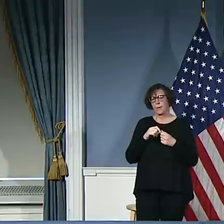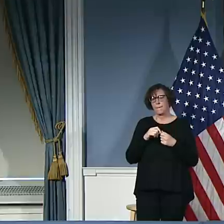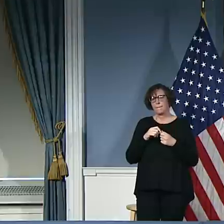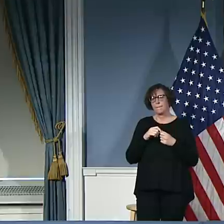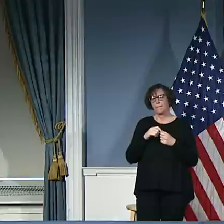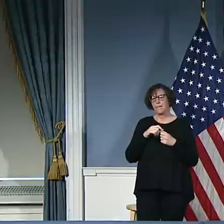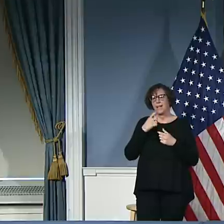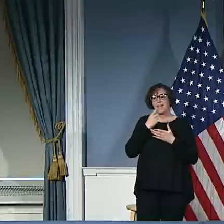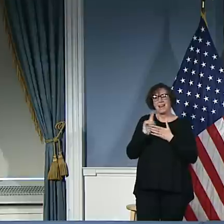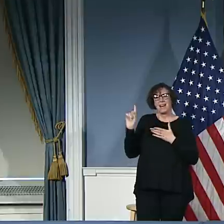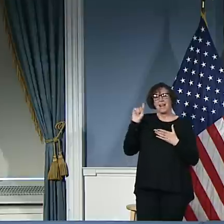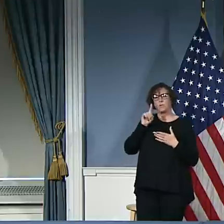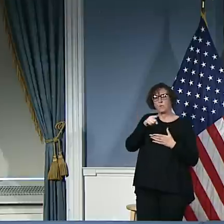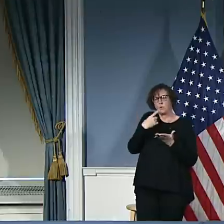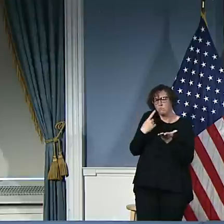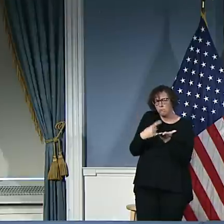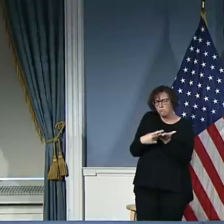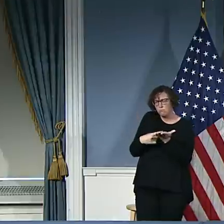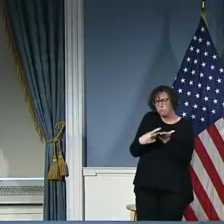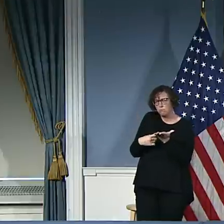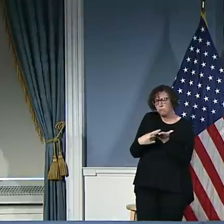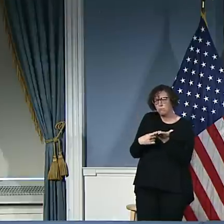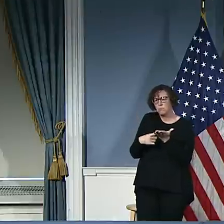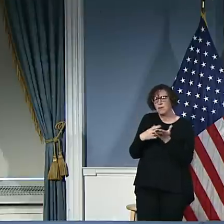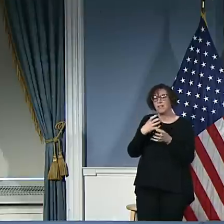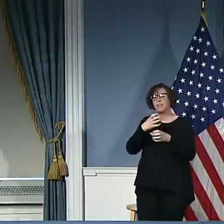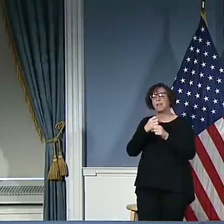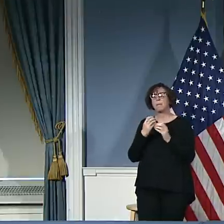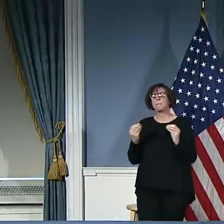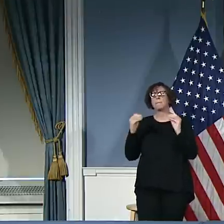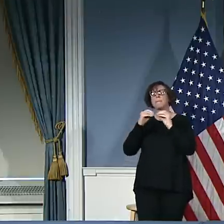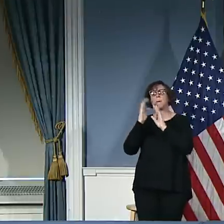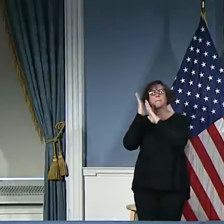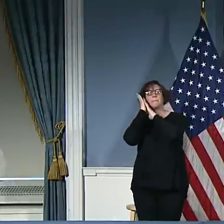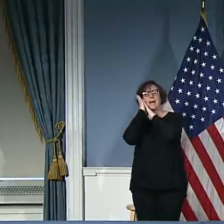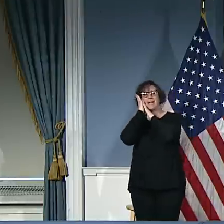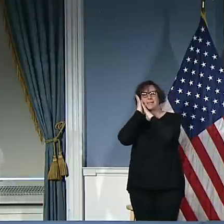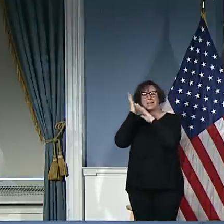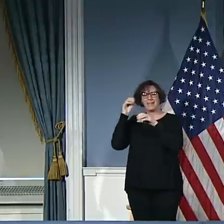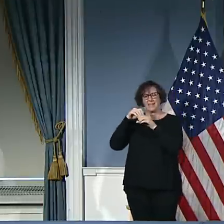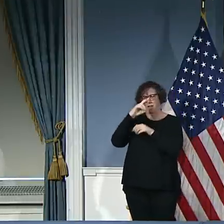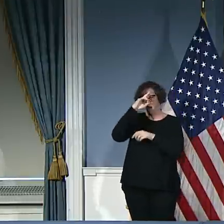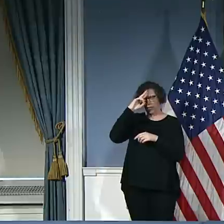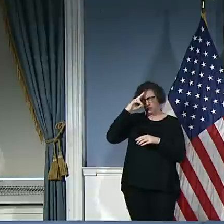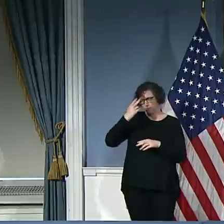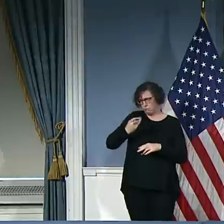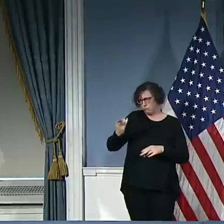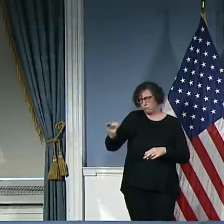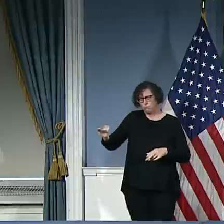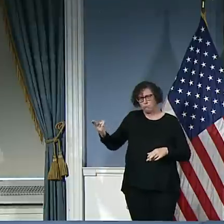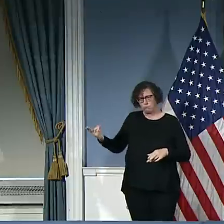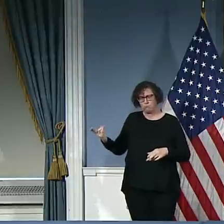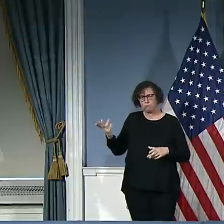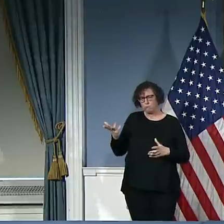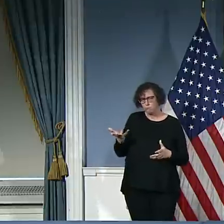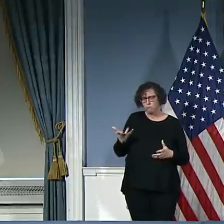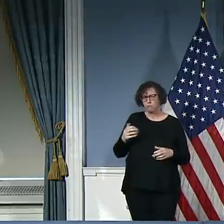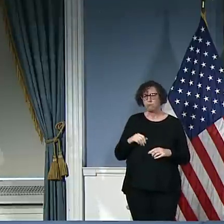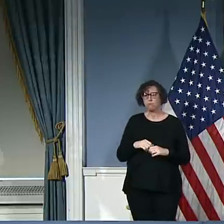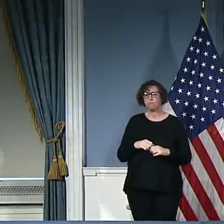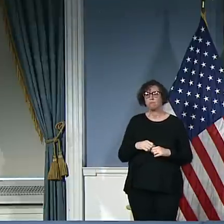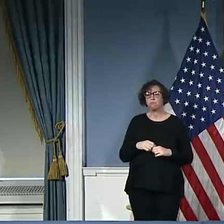capacity on an emergency basis, sort of surge capacity, if you will, around New York. You talked about